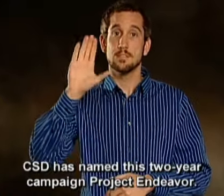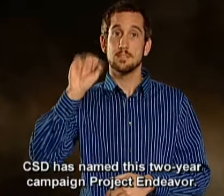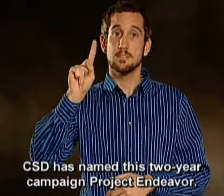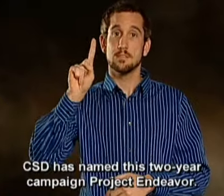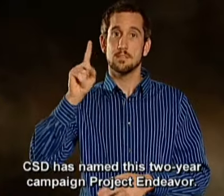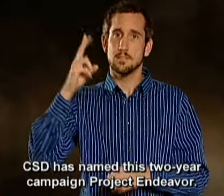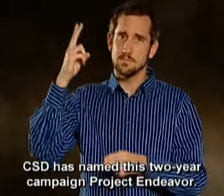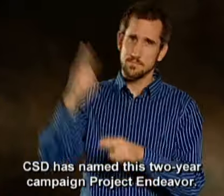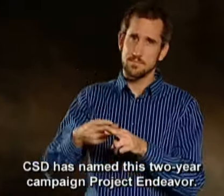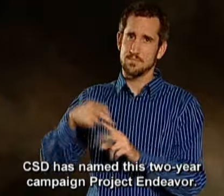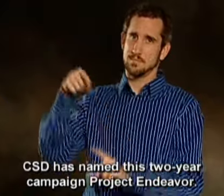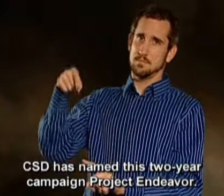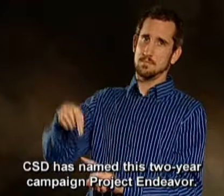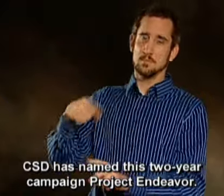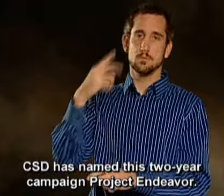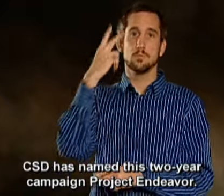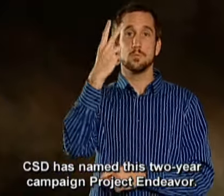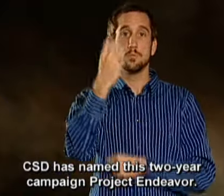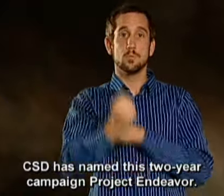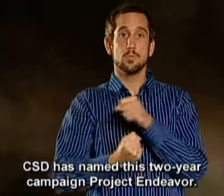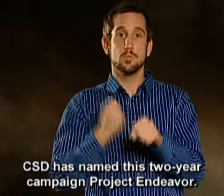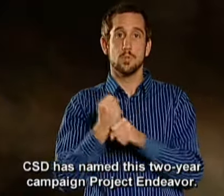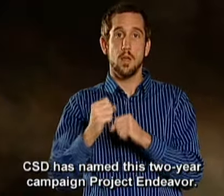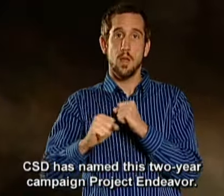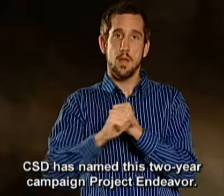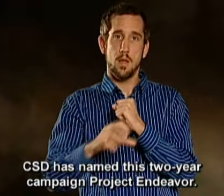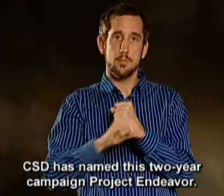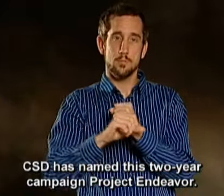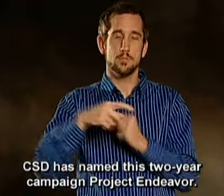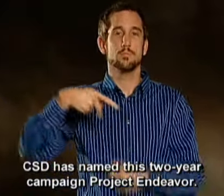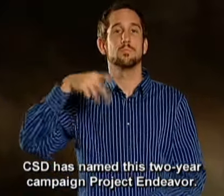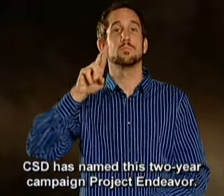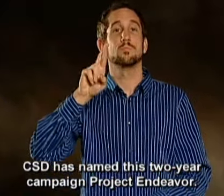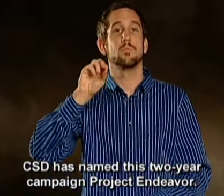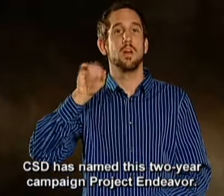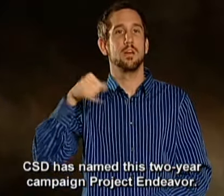CSD has named this two-year campaign Project Endeavor.